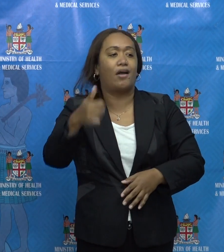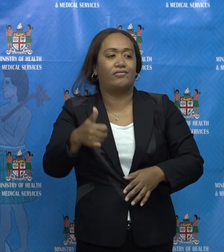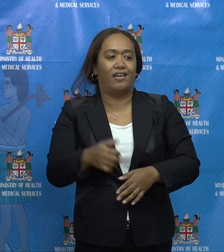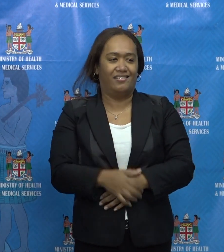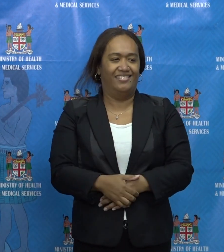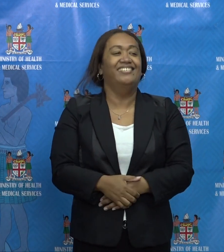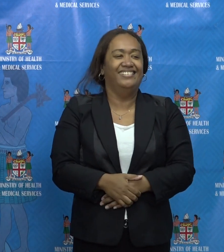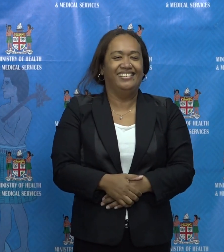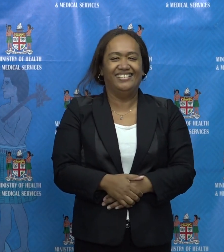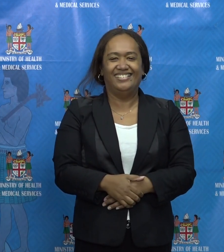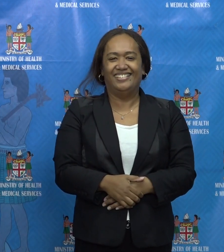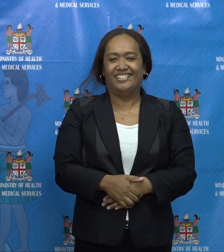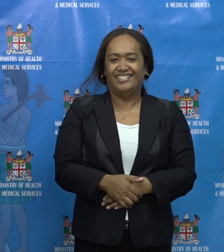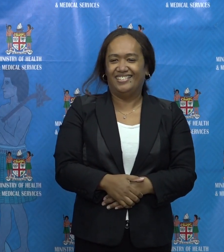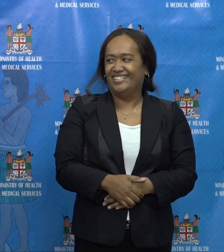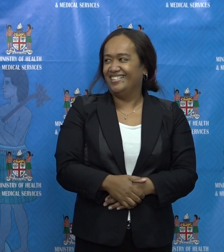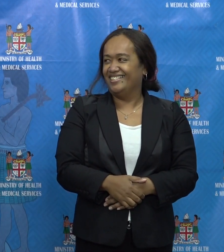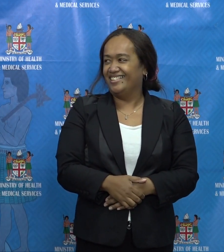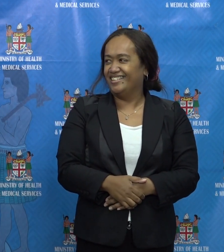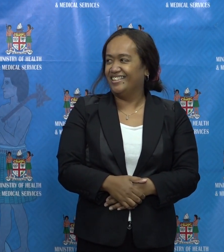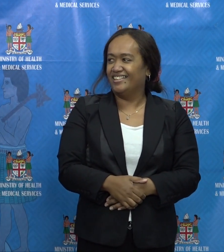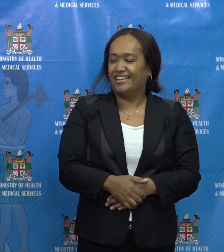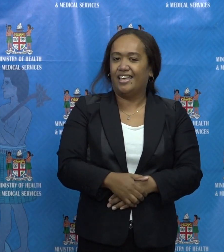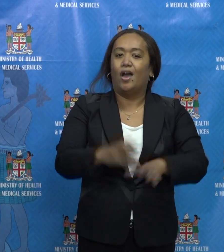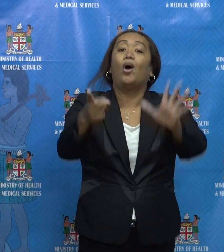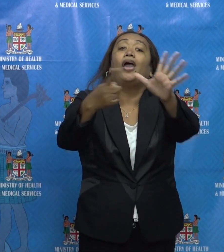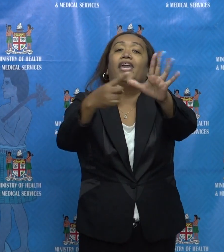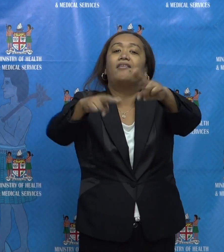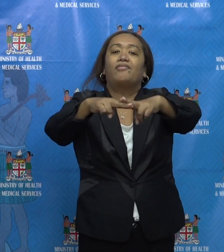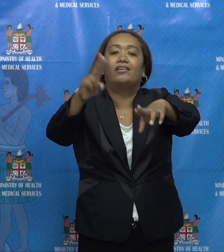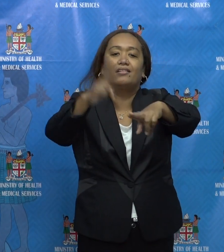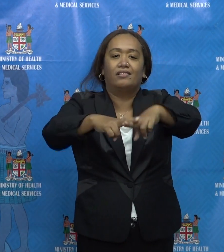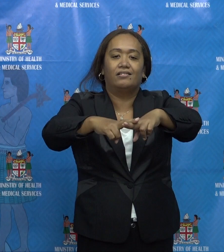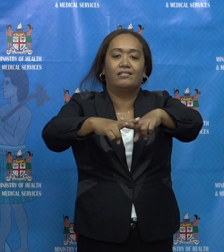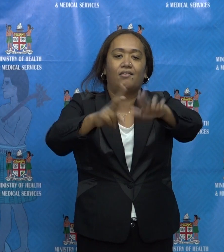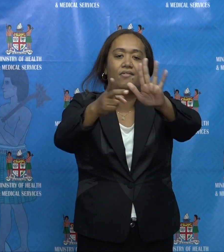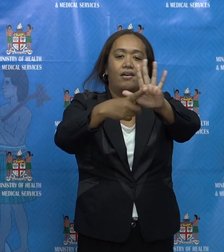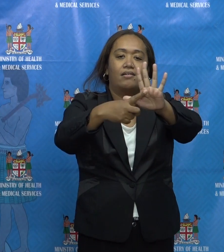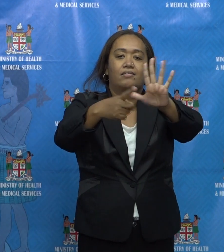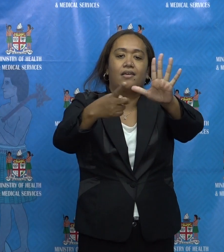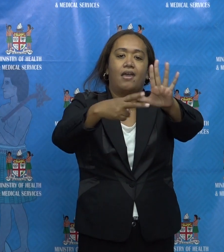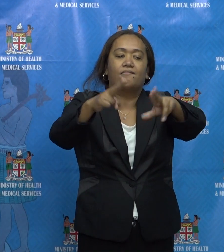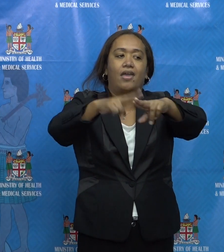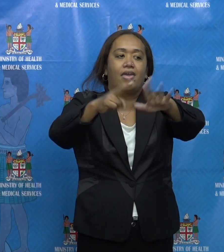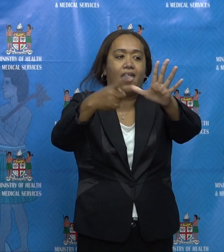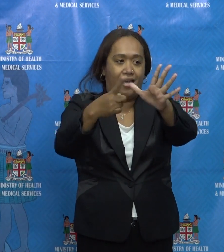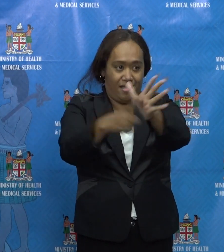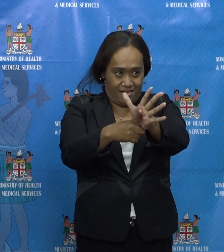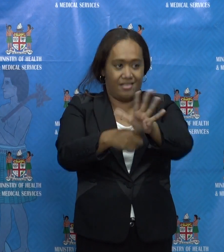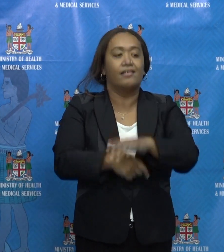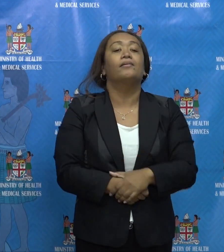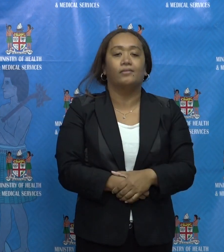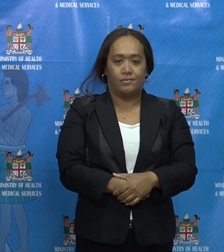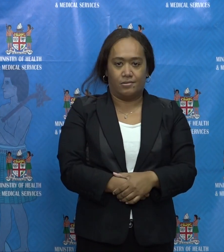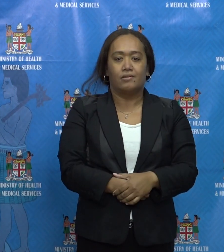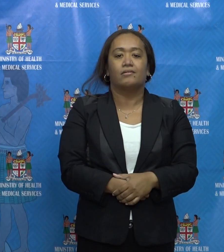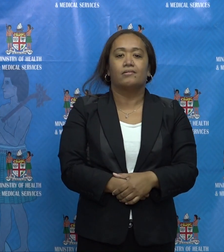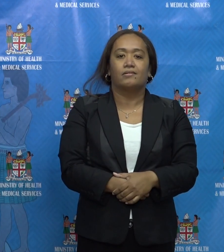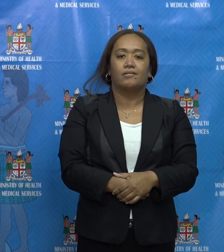Fiji Airports, F-A-L, Fiji Airports Limited, they have a very stringent program of